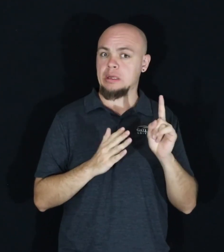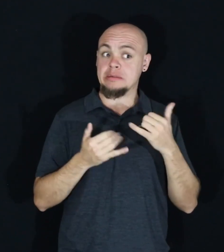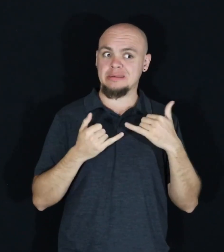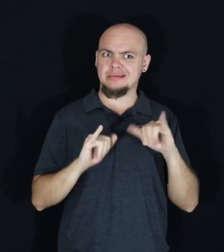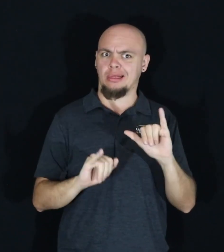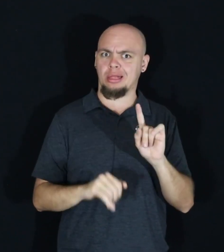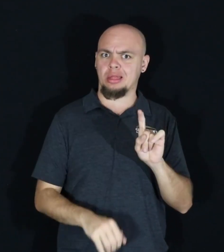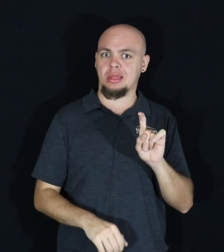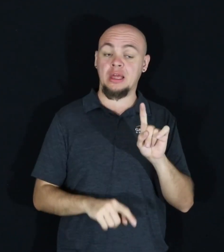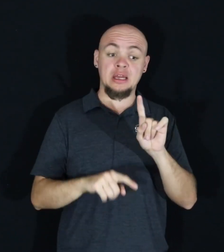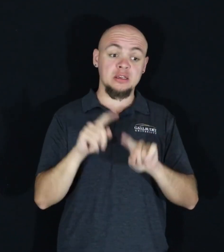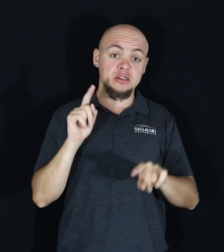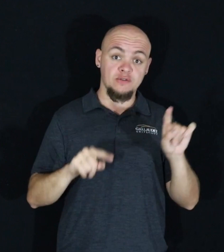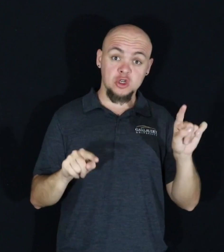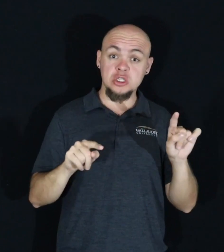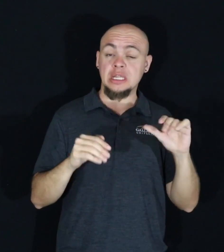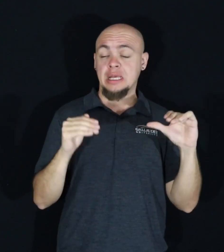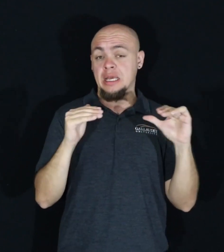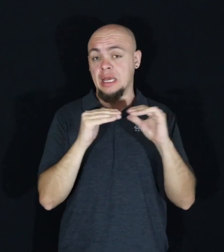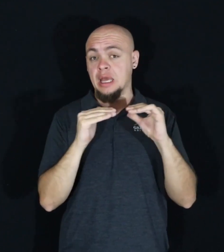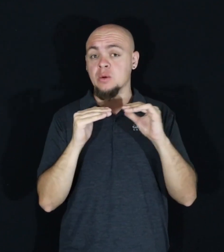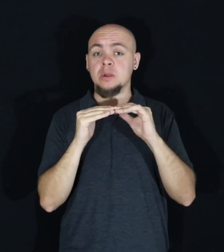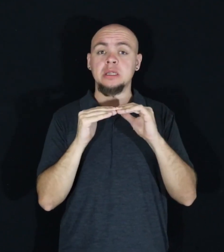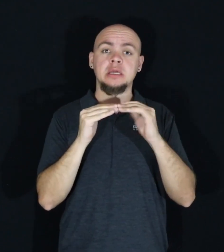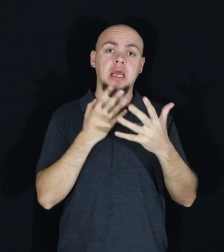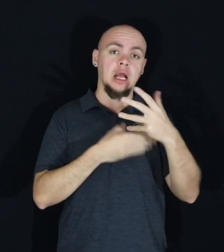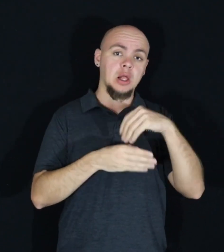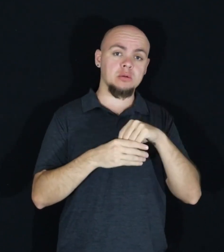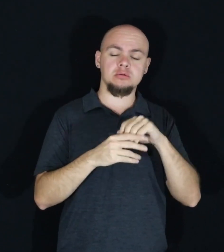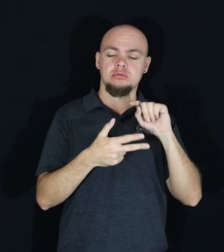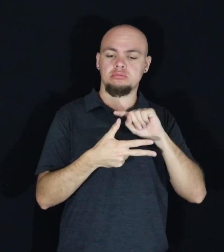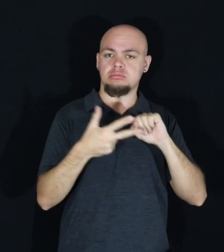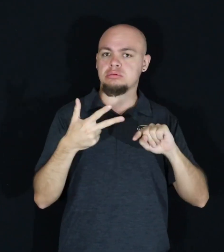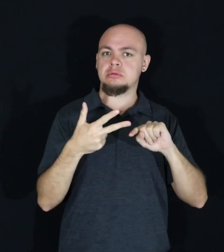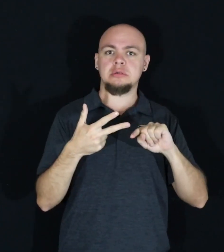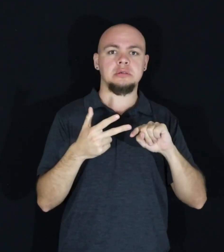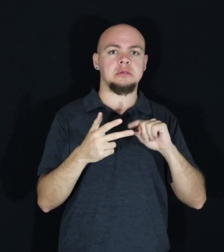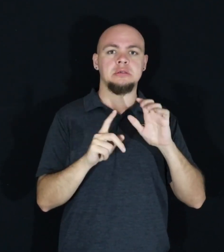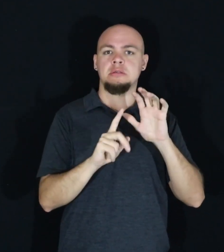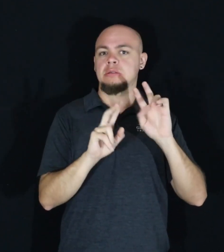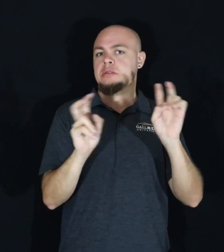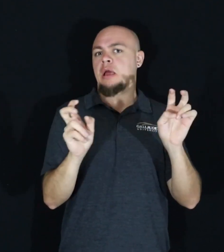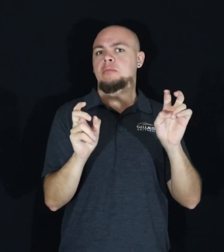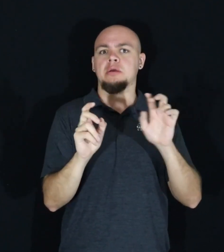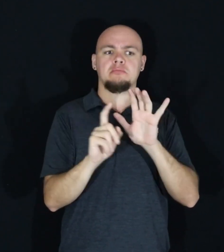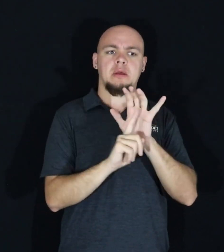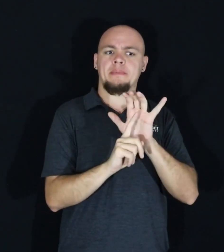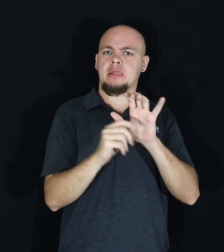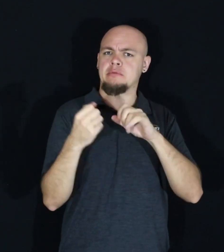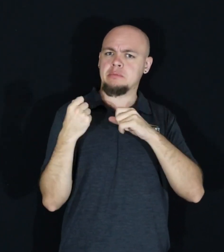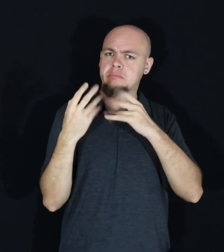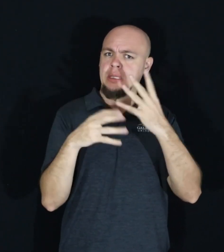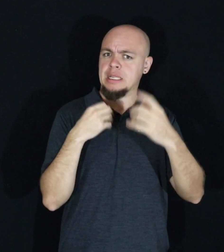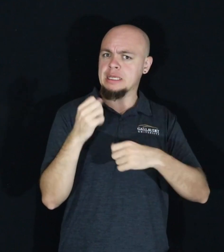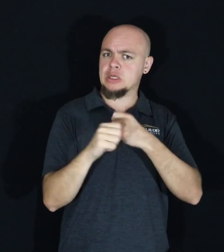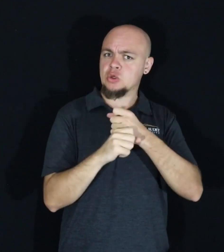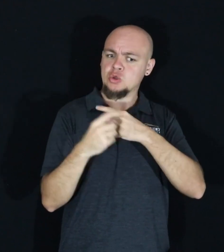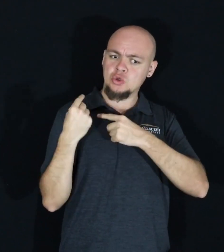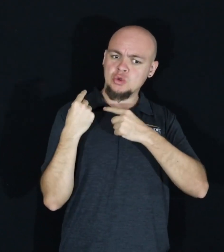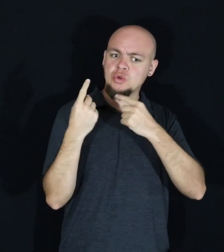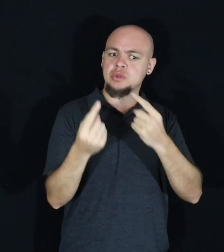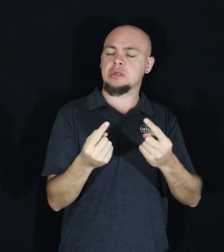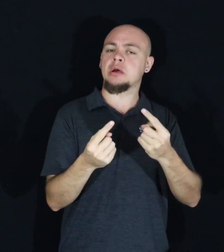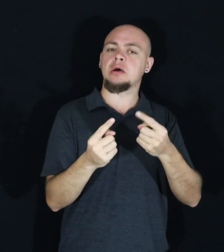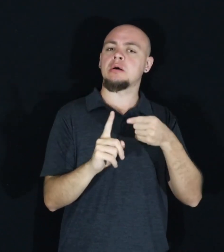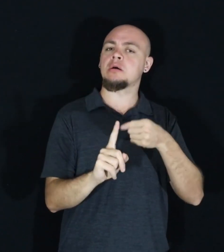Diversity, equity, and inclusion have been trending topics for decades. But it's not something that is just